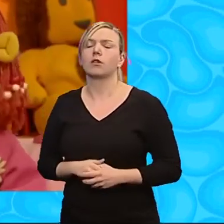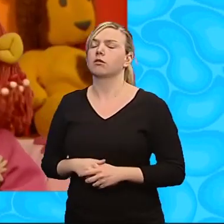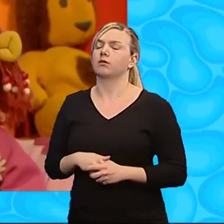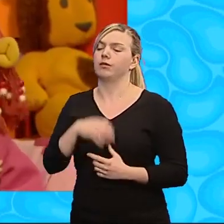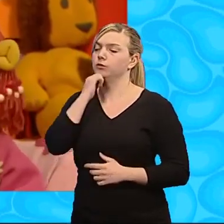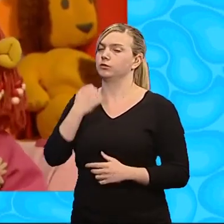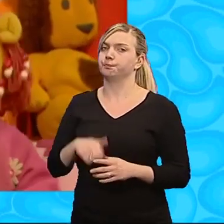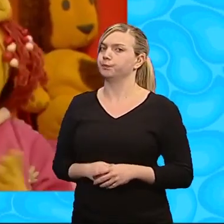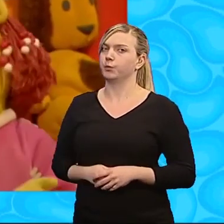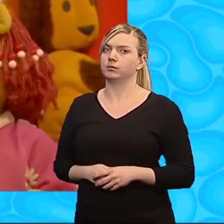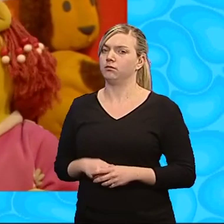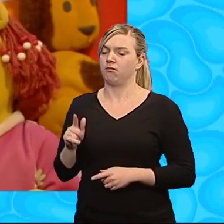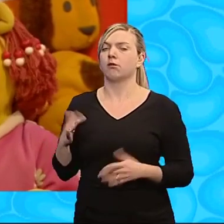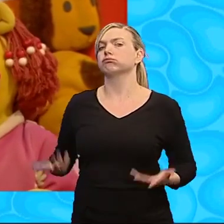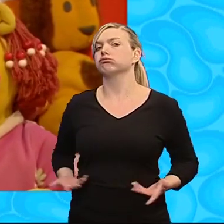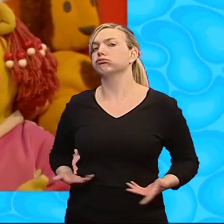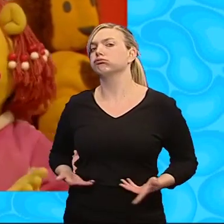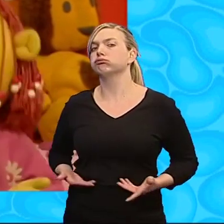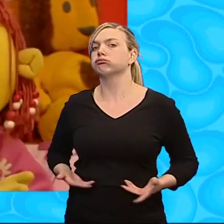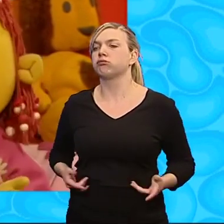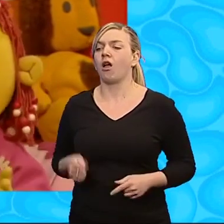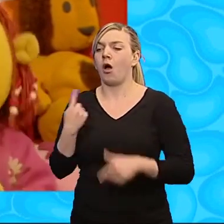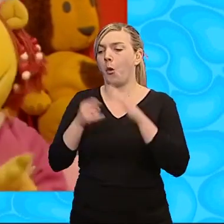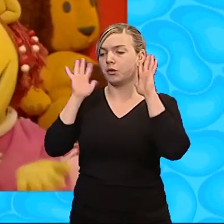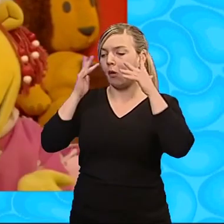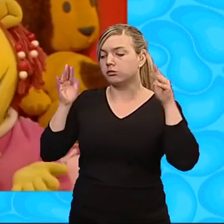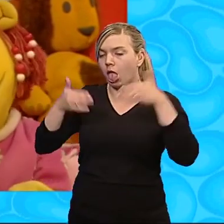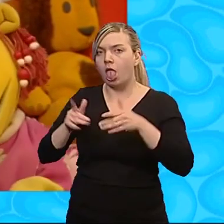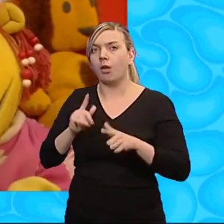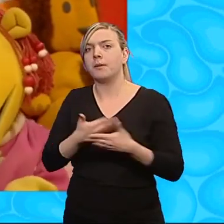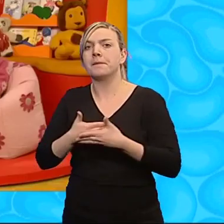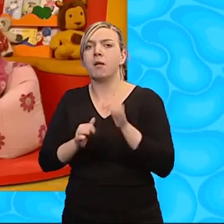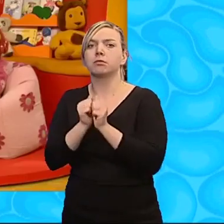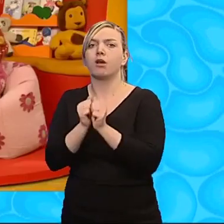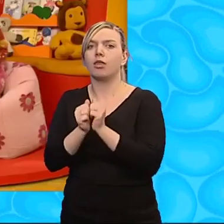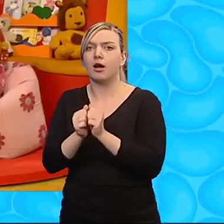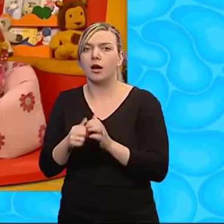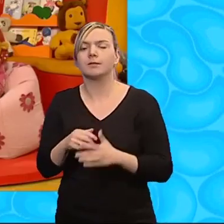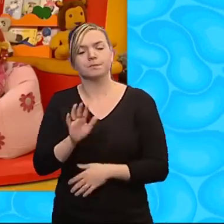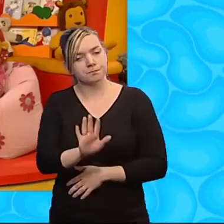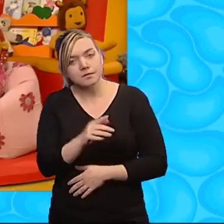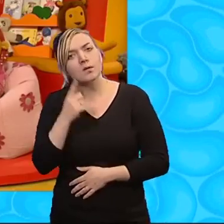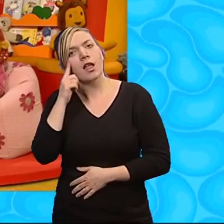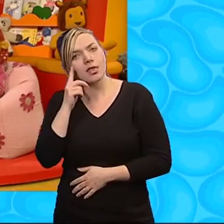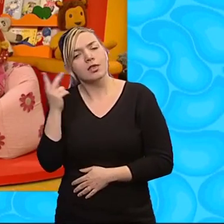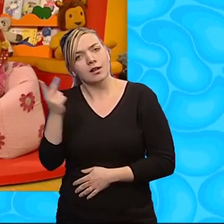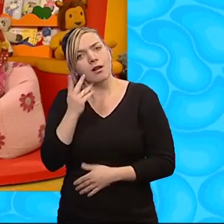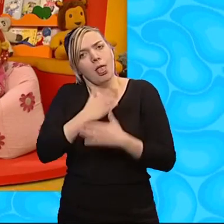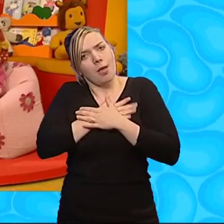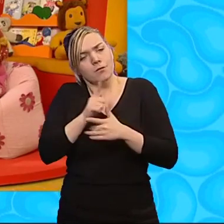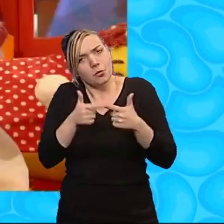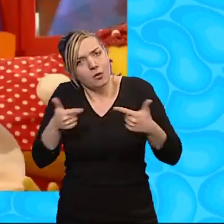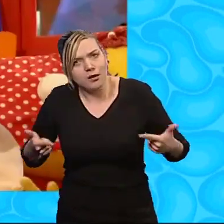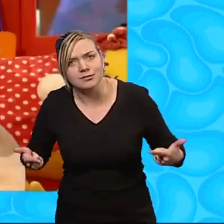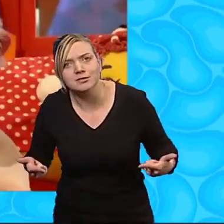no, they wouldn't. They don't care. They only care about my baby brother. I think they love you very much.